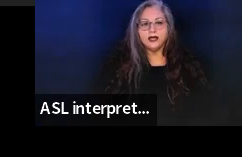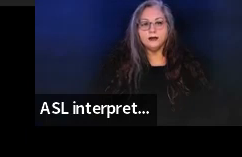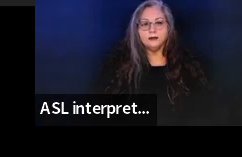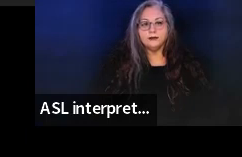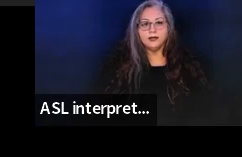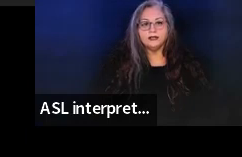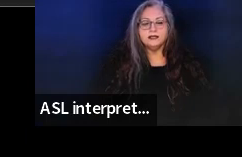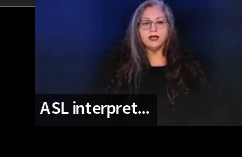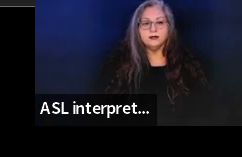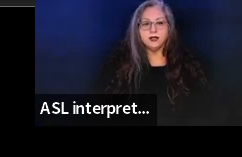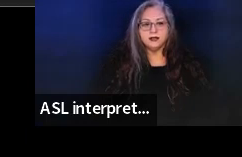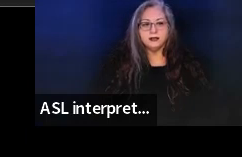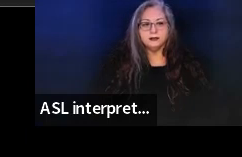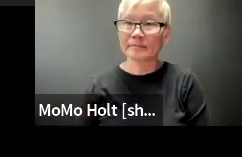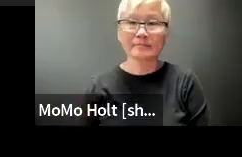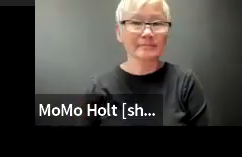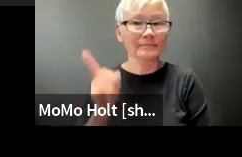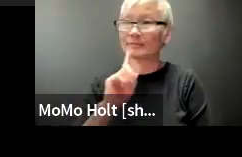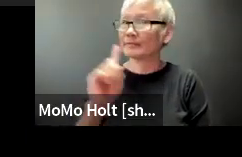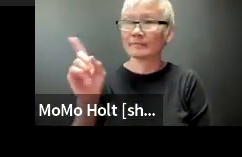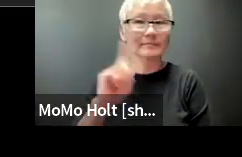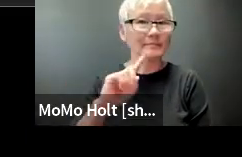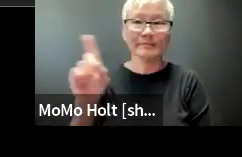you'll shut up and stop talking